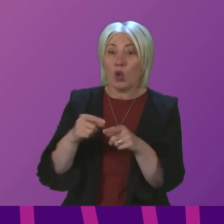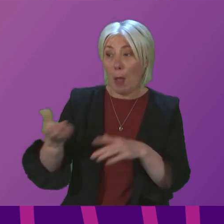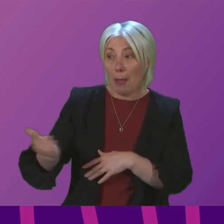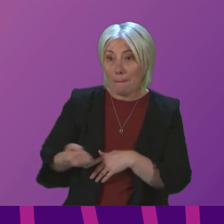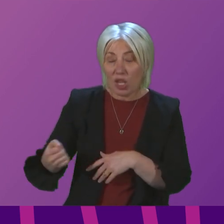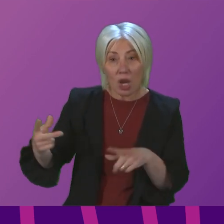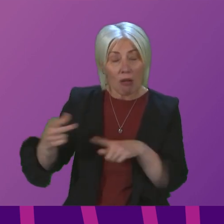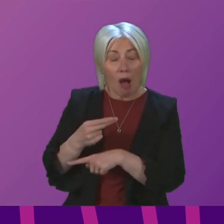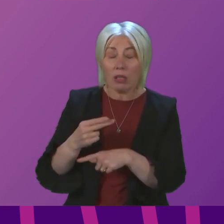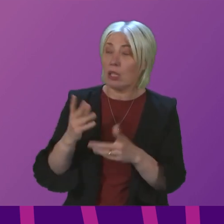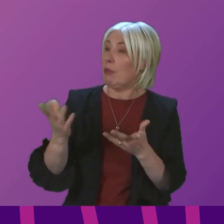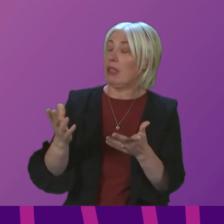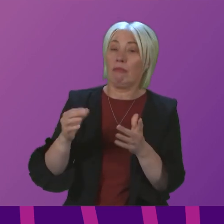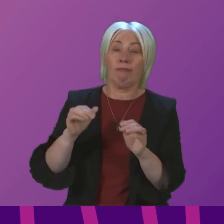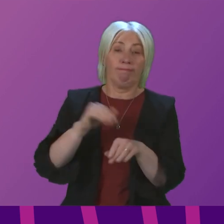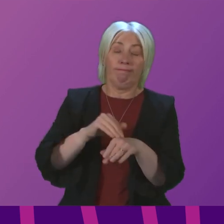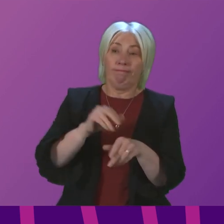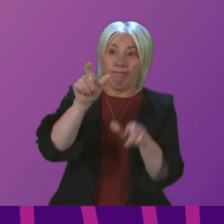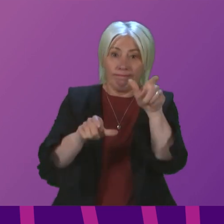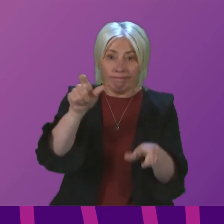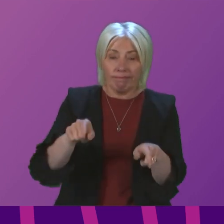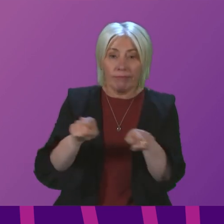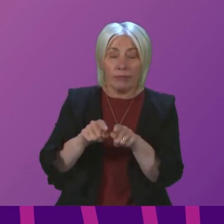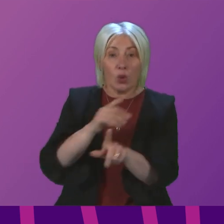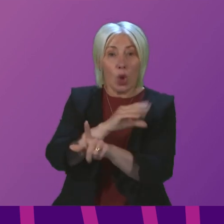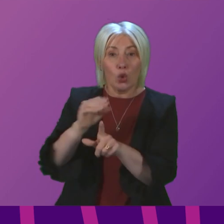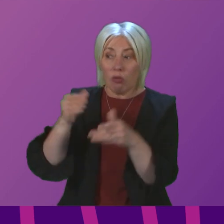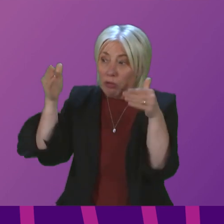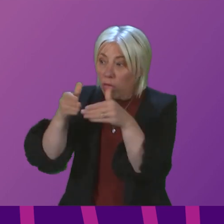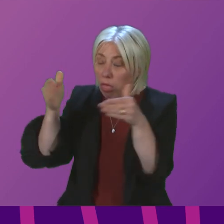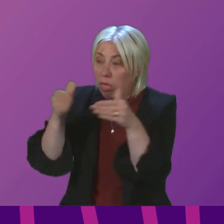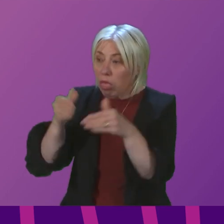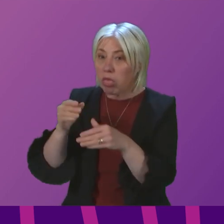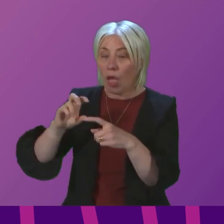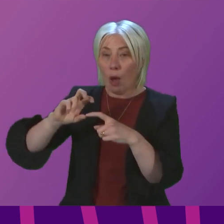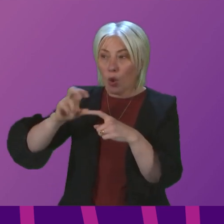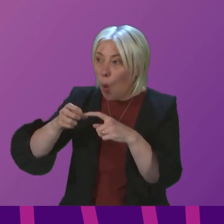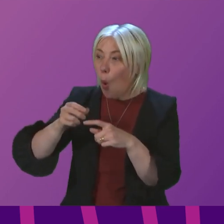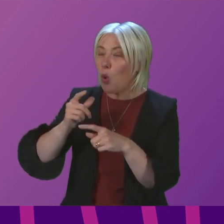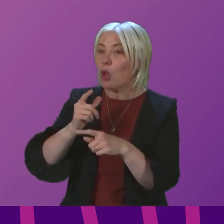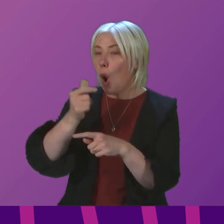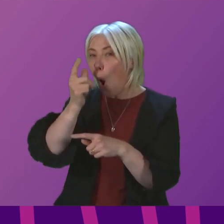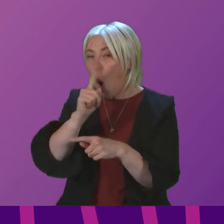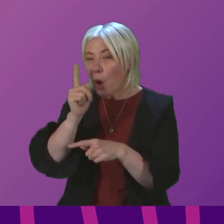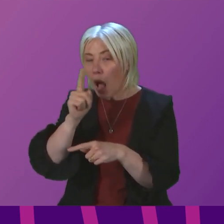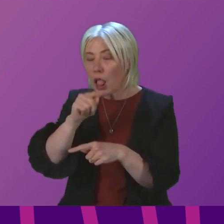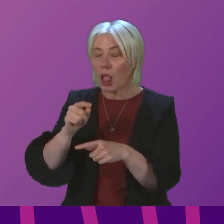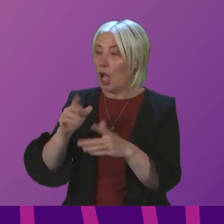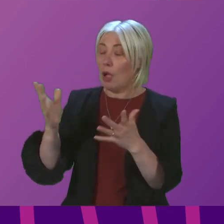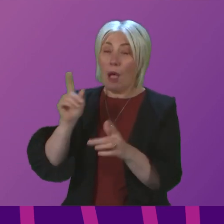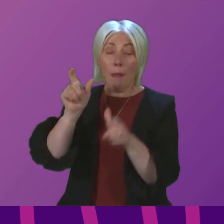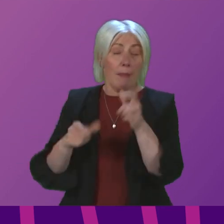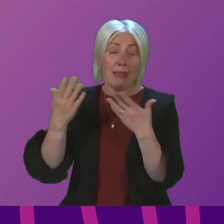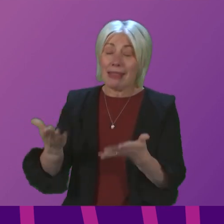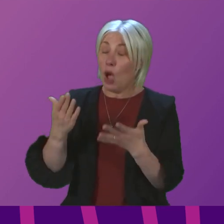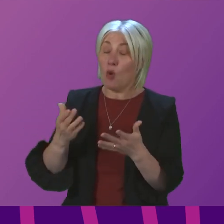household budgets and Tory obsession with fossil fuels means soaring energy bills. People are struggling with a cost of living crisis that